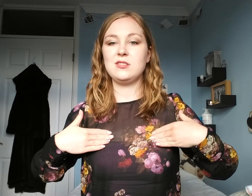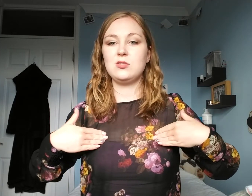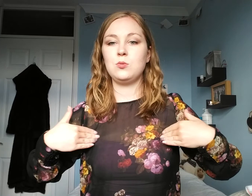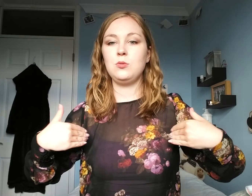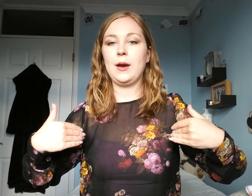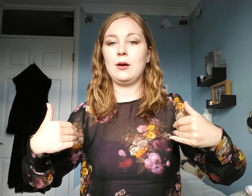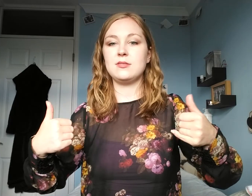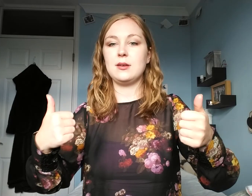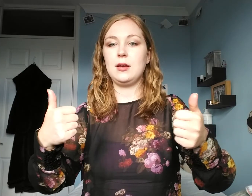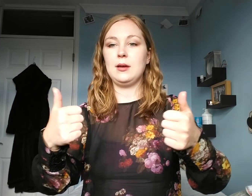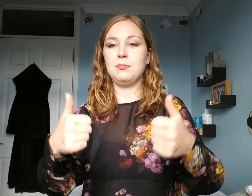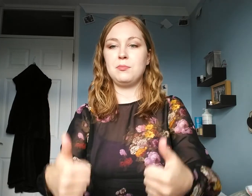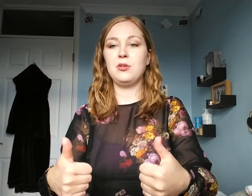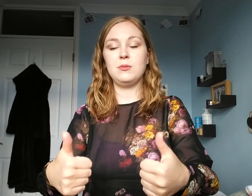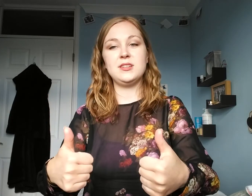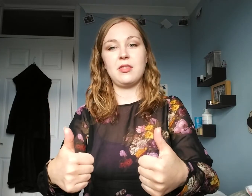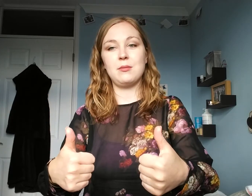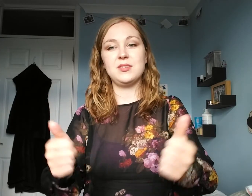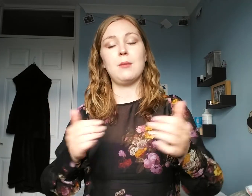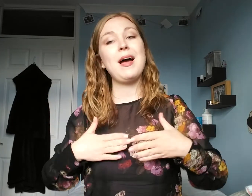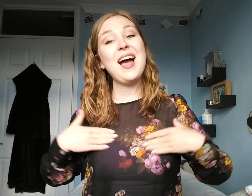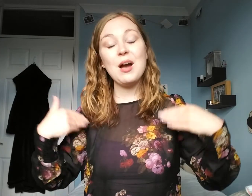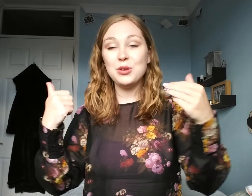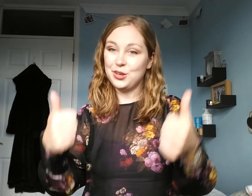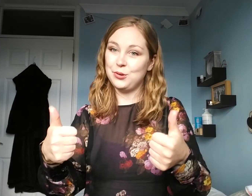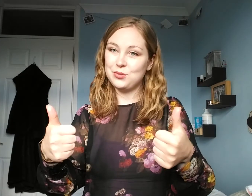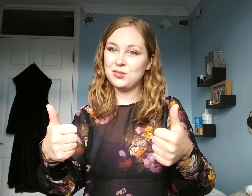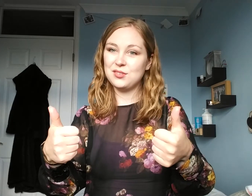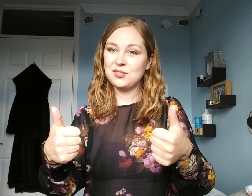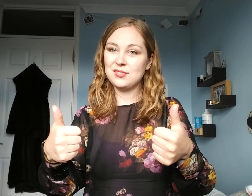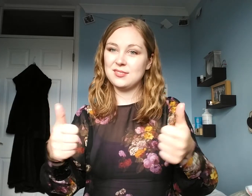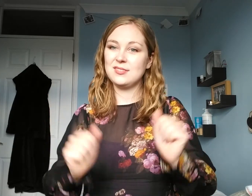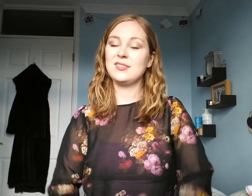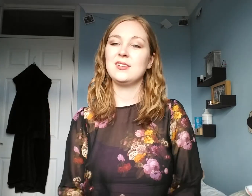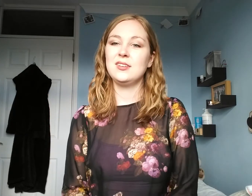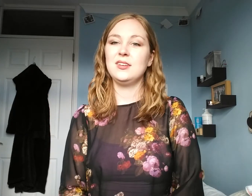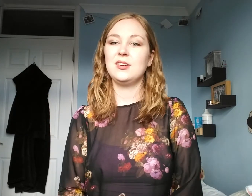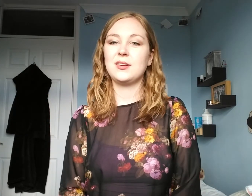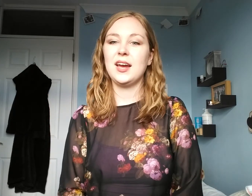swoop out and put them into a thumbs up. How are you? Okay?